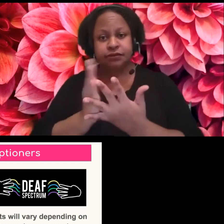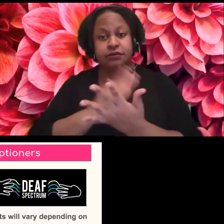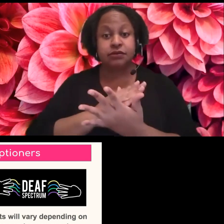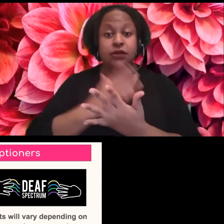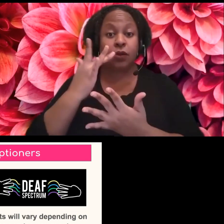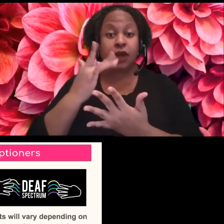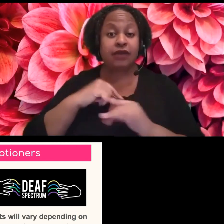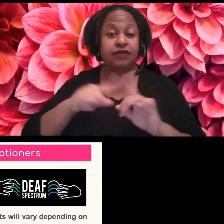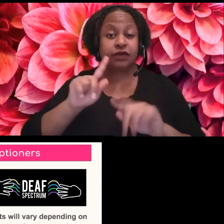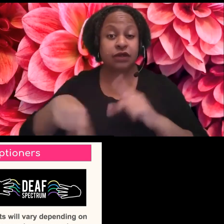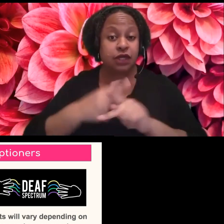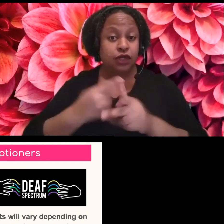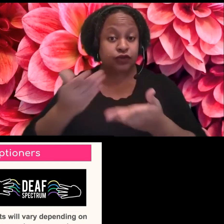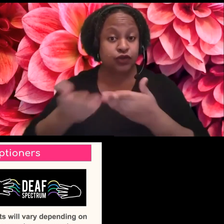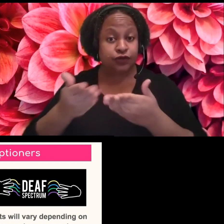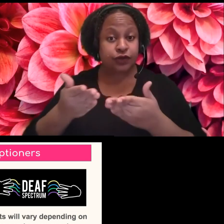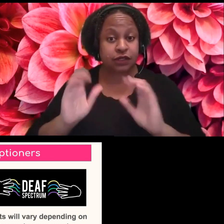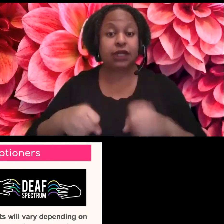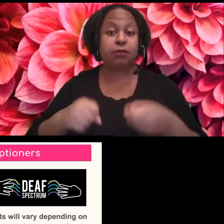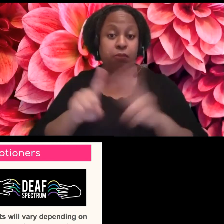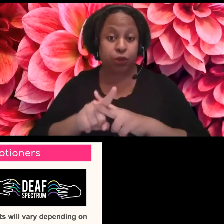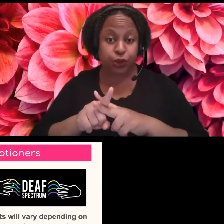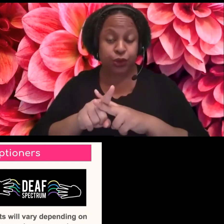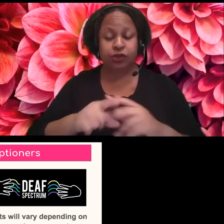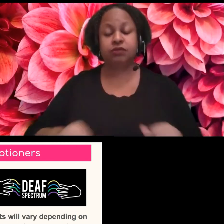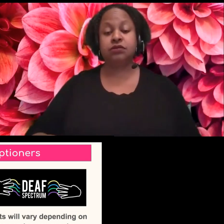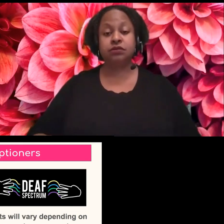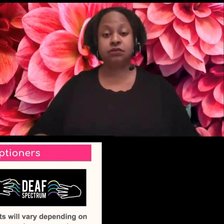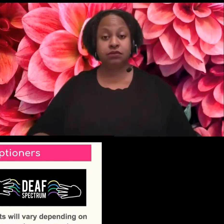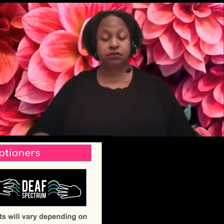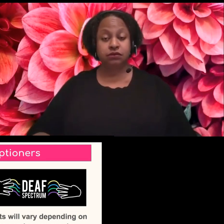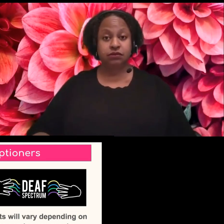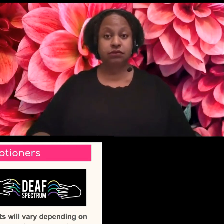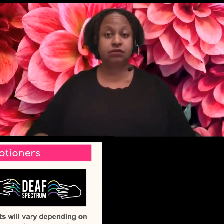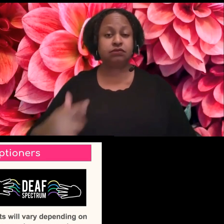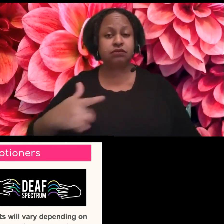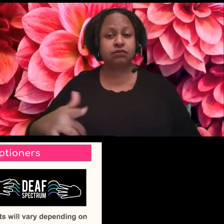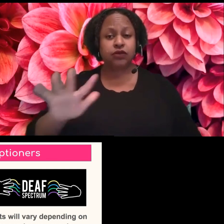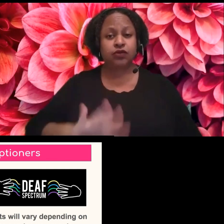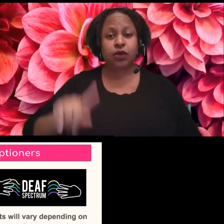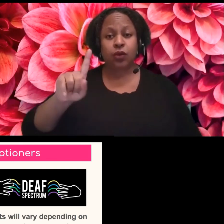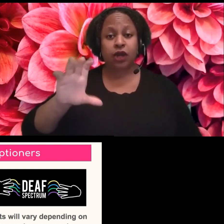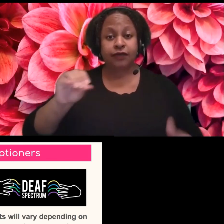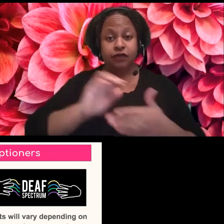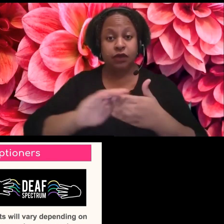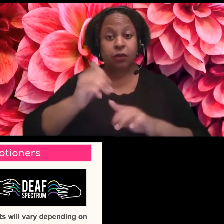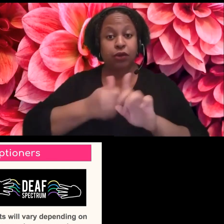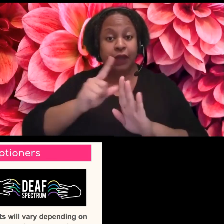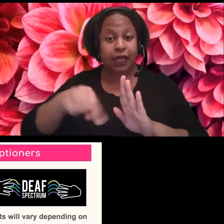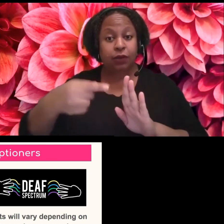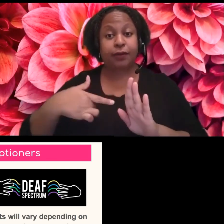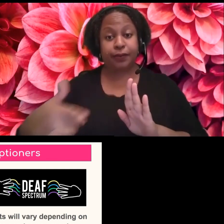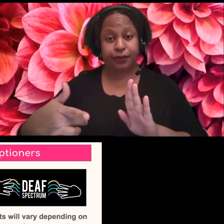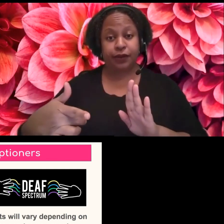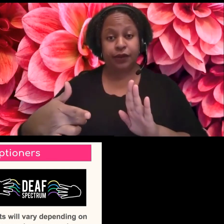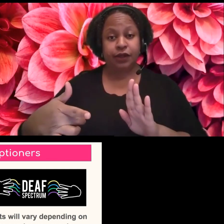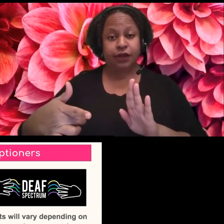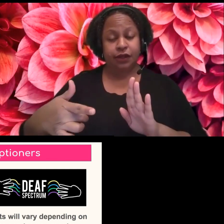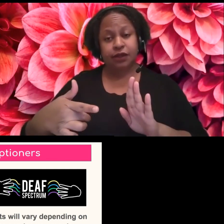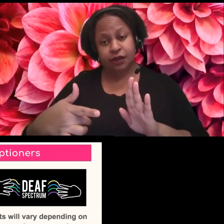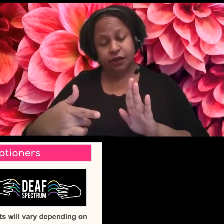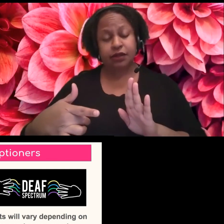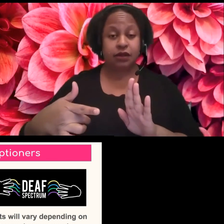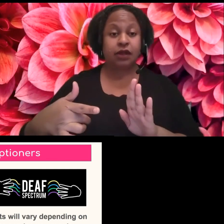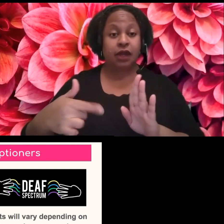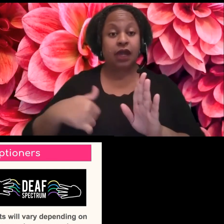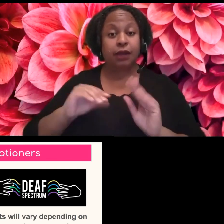different types of services you can ask for, but I find, you know, it's usually 150 an hour, but it can go between that. I put